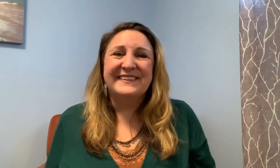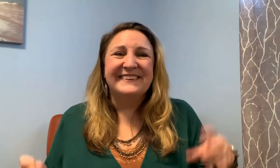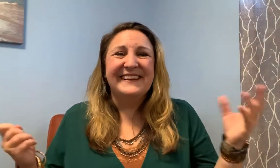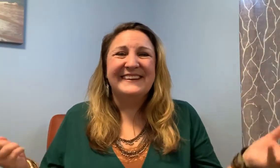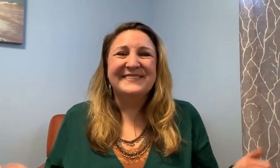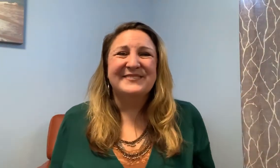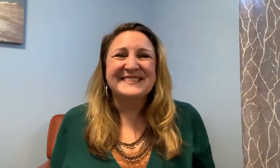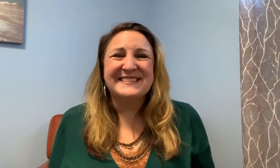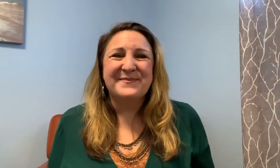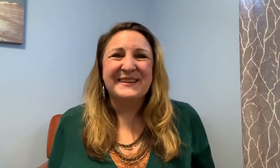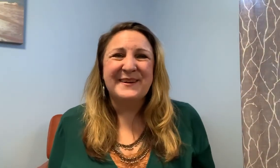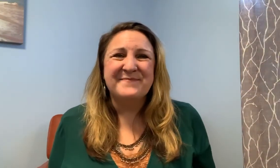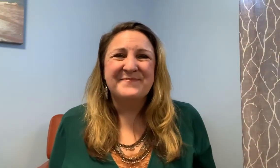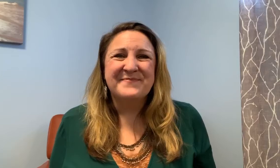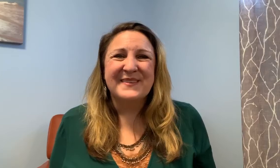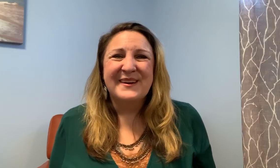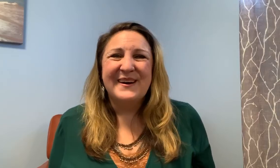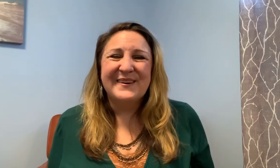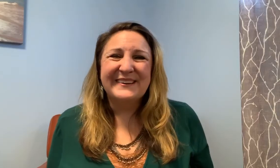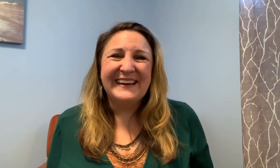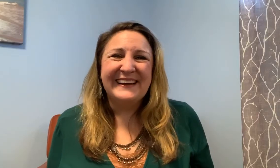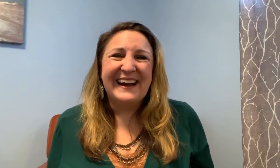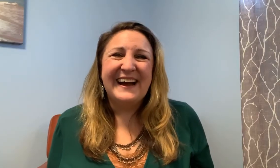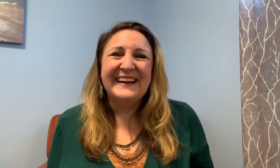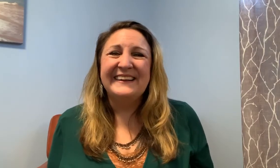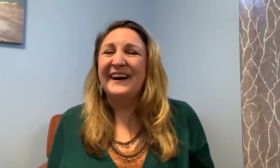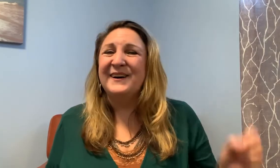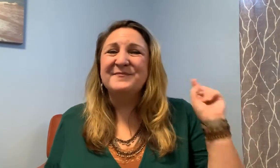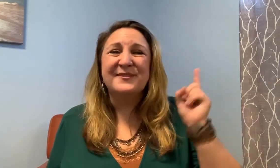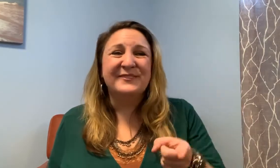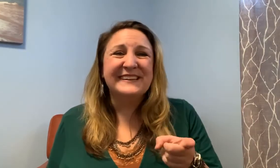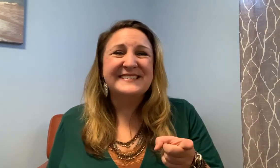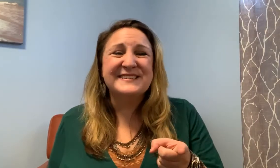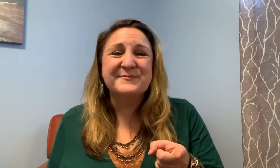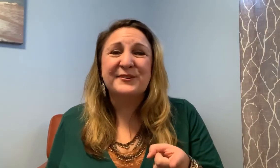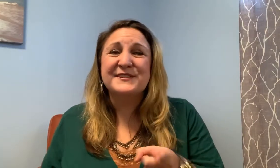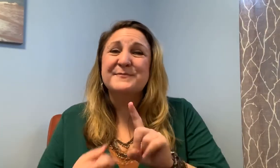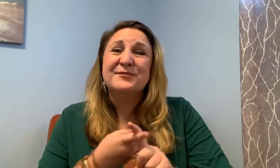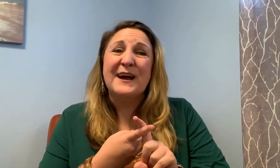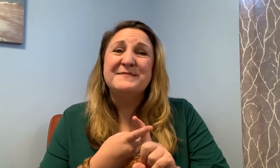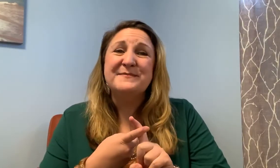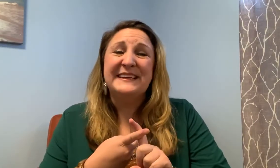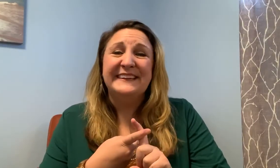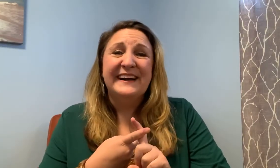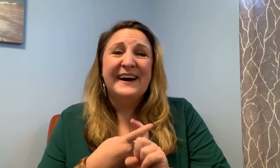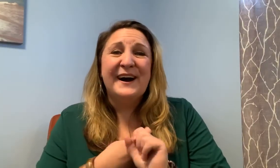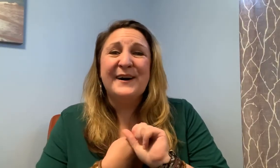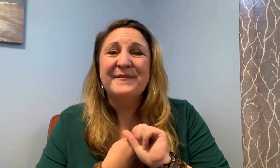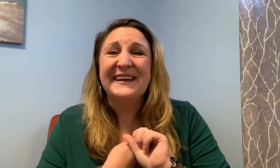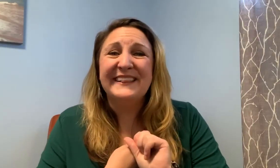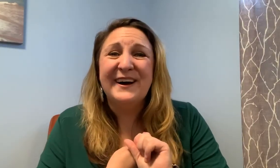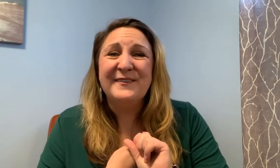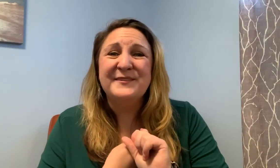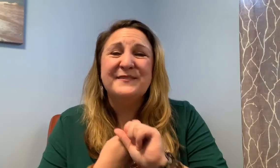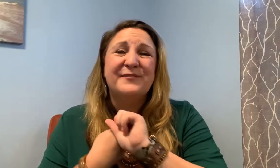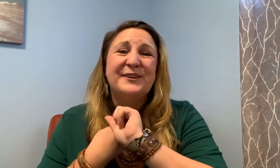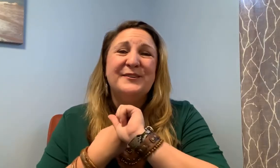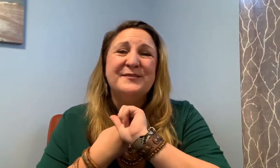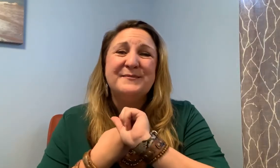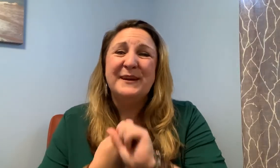and we'll set something up okay don't forget to subscribe to me I'd love for you to be able